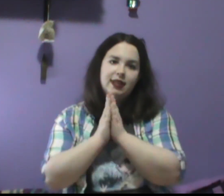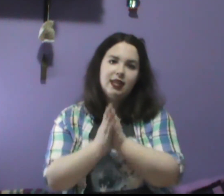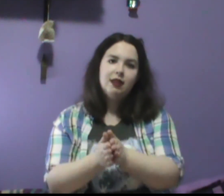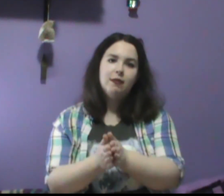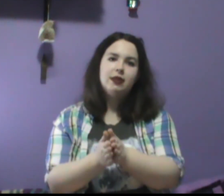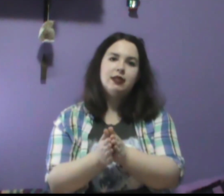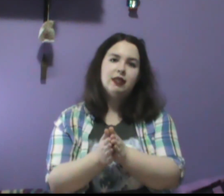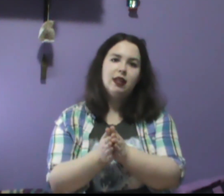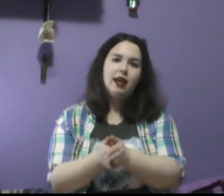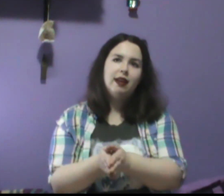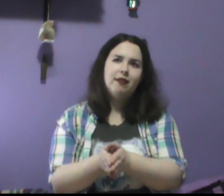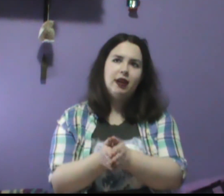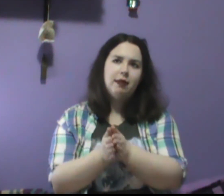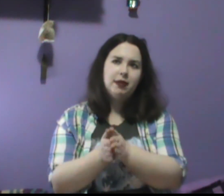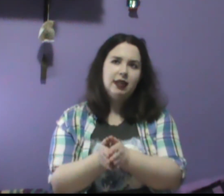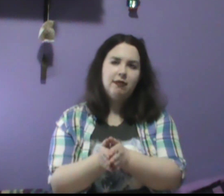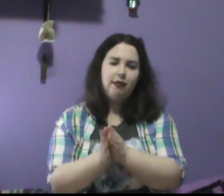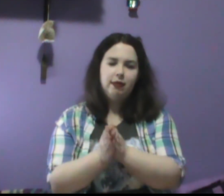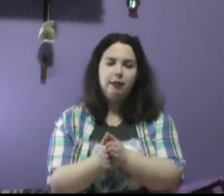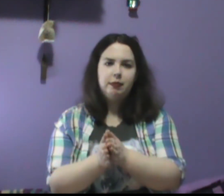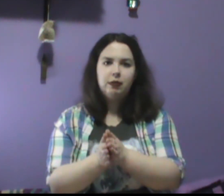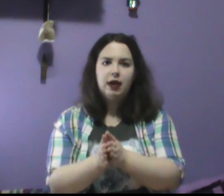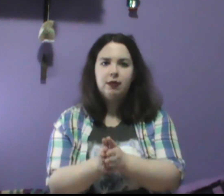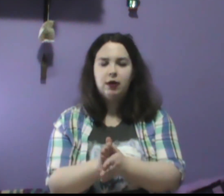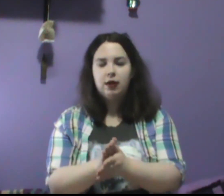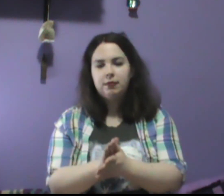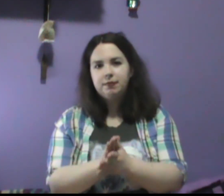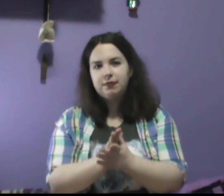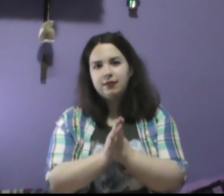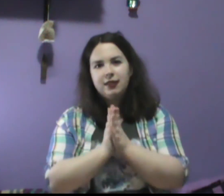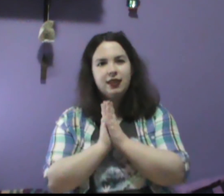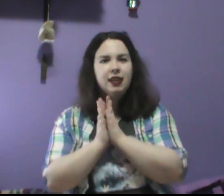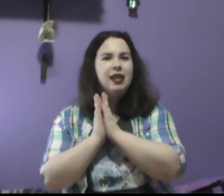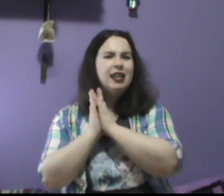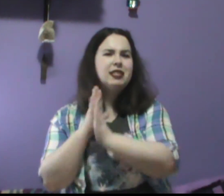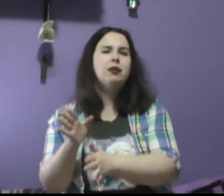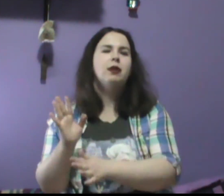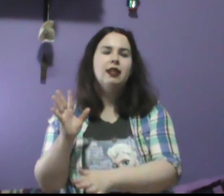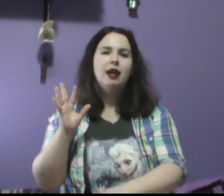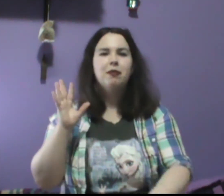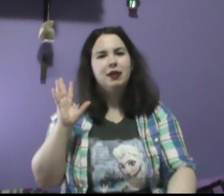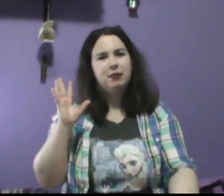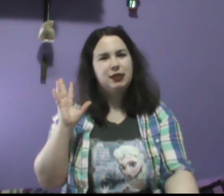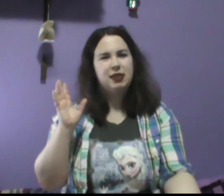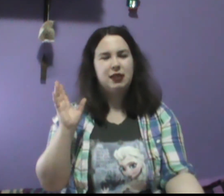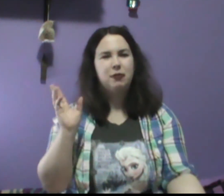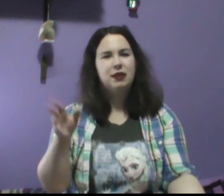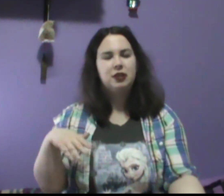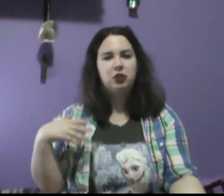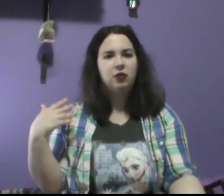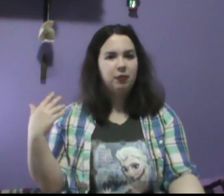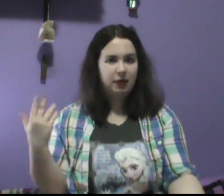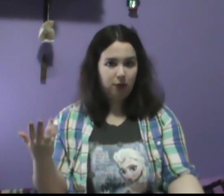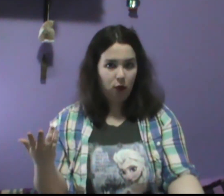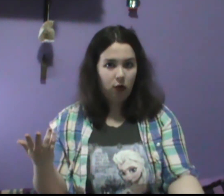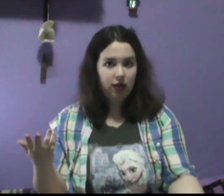And then there was the life, I believe, if I remember right, where it's the one that I really wish that they would have shown a bit more,